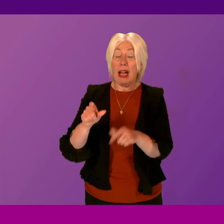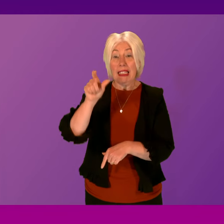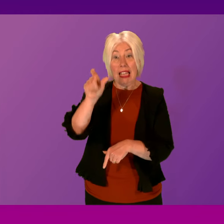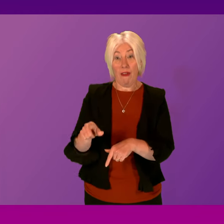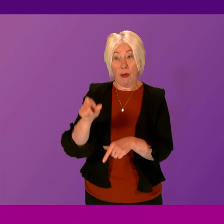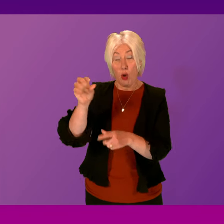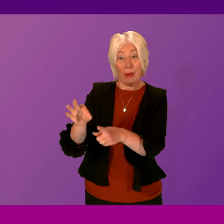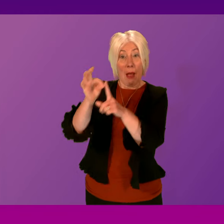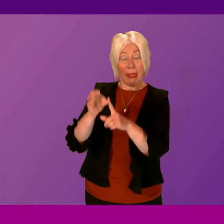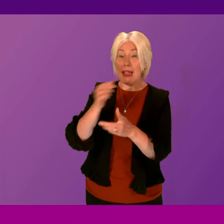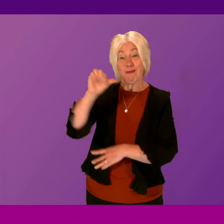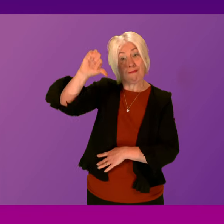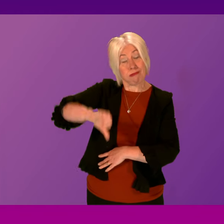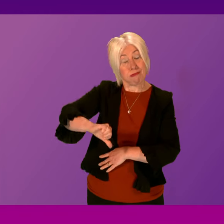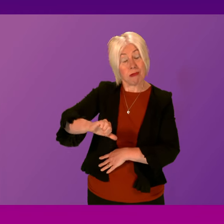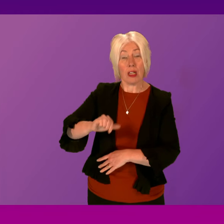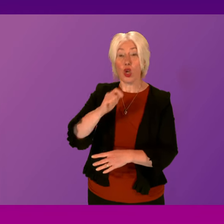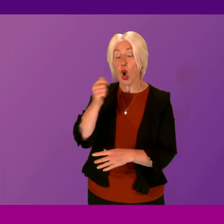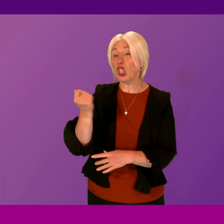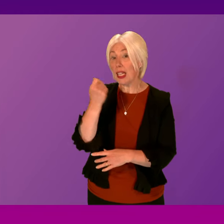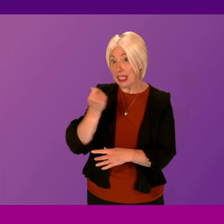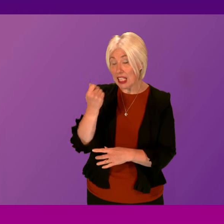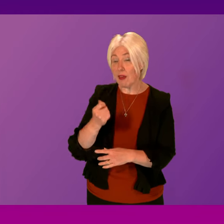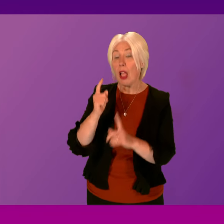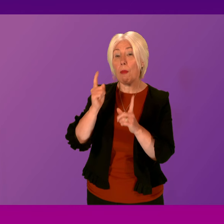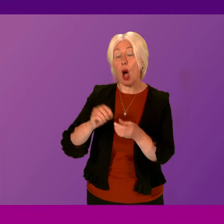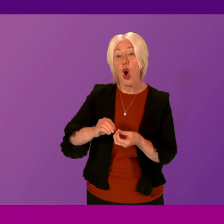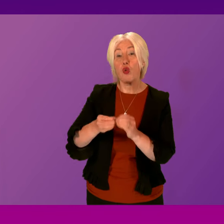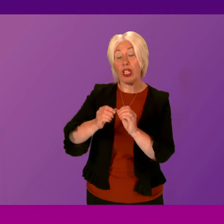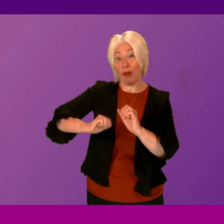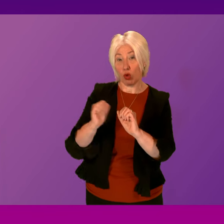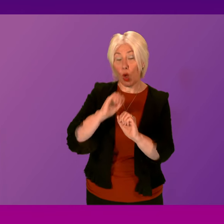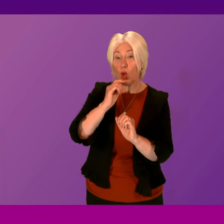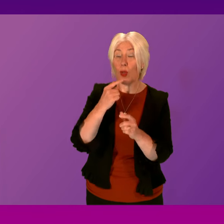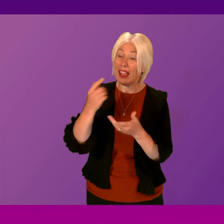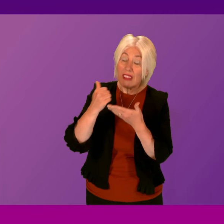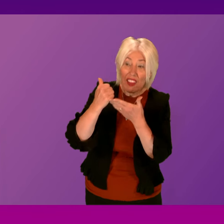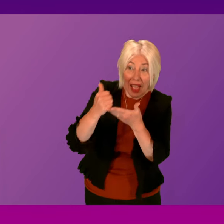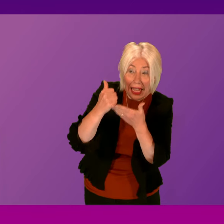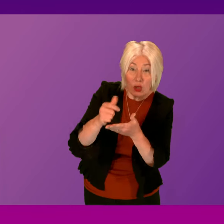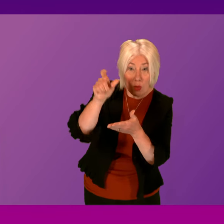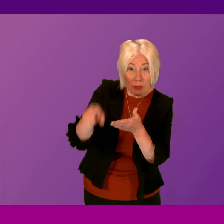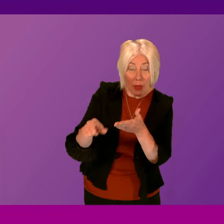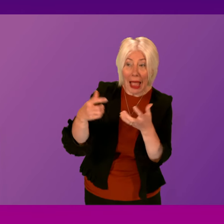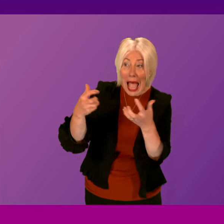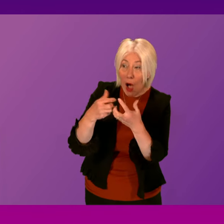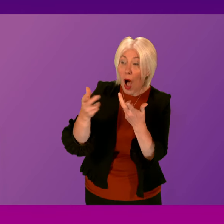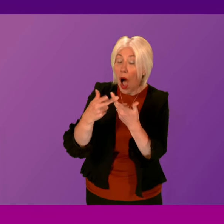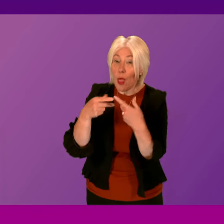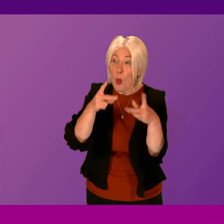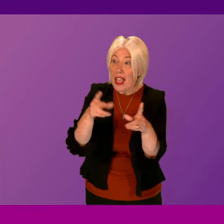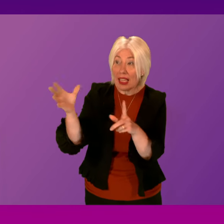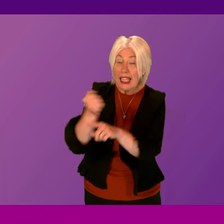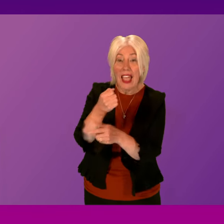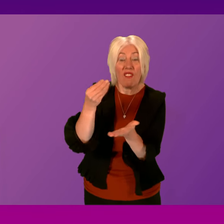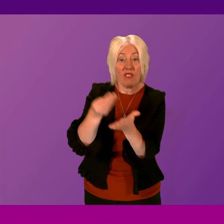application, it is my understanding that Creative Scotland will offer advice to organisations on other potential sources of funding